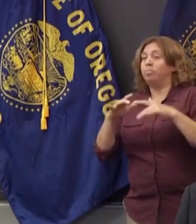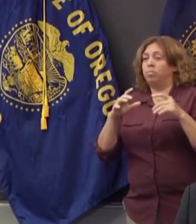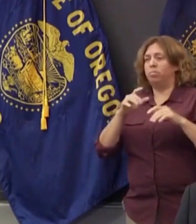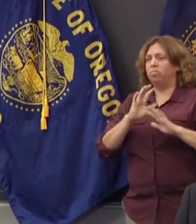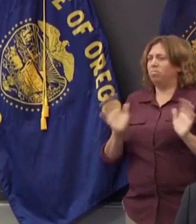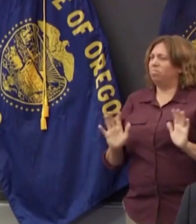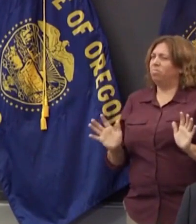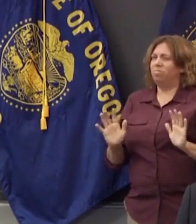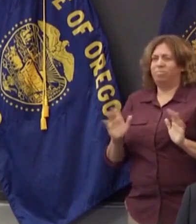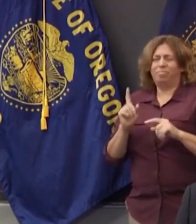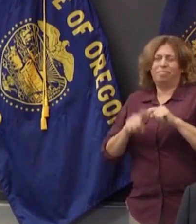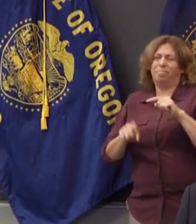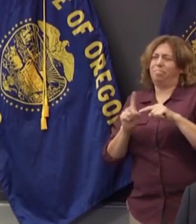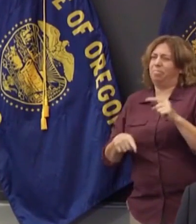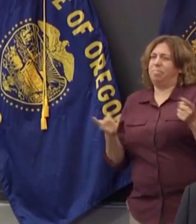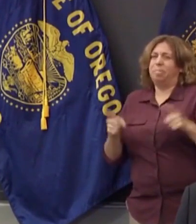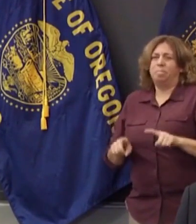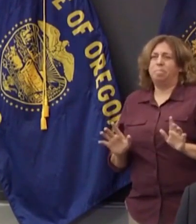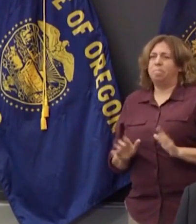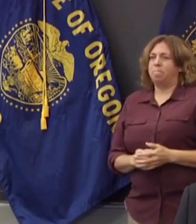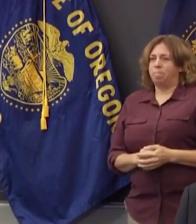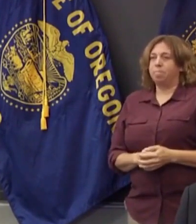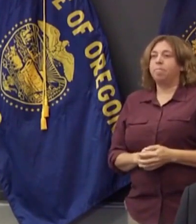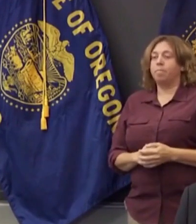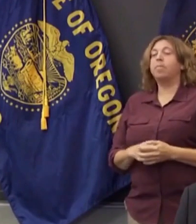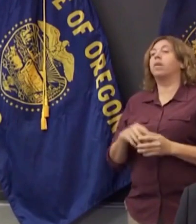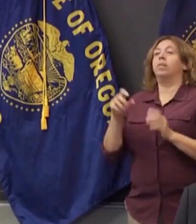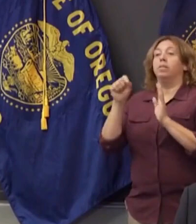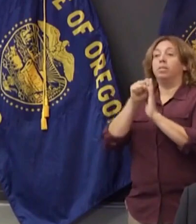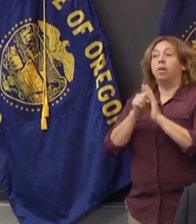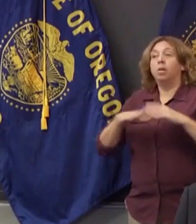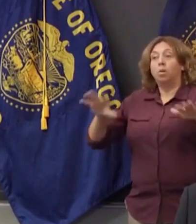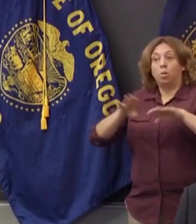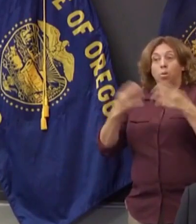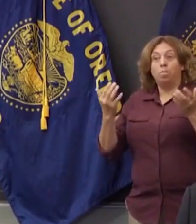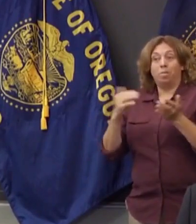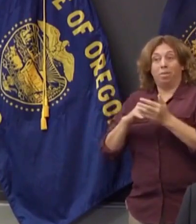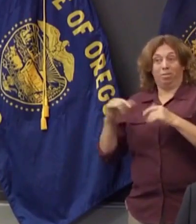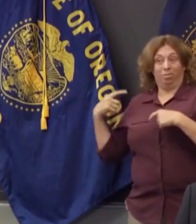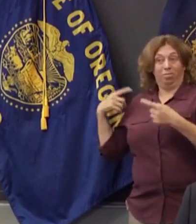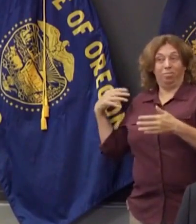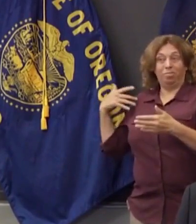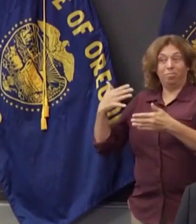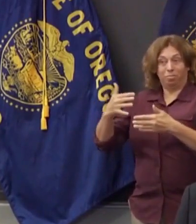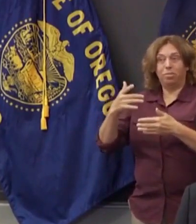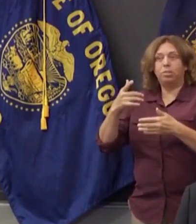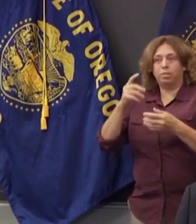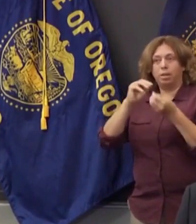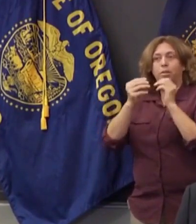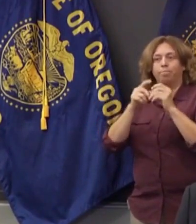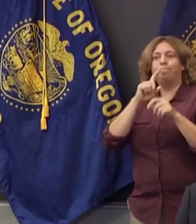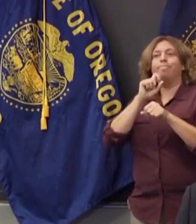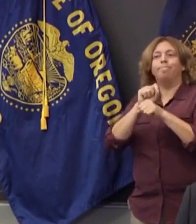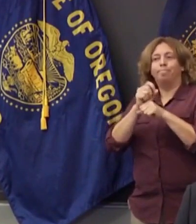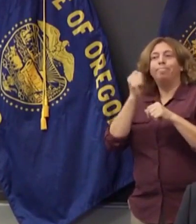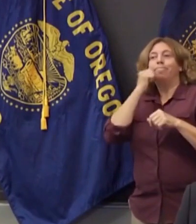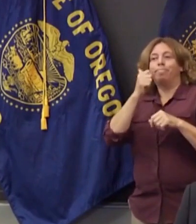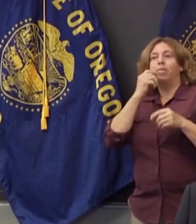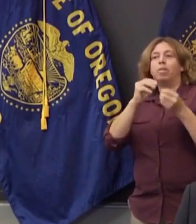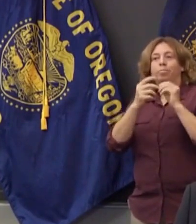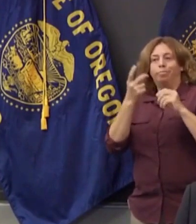Since we reopened the state, we've seen increases in daily case numbers after holidays, particularly after Mother's Day,